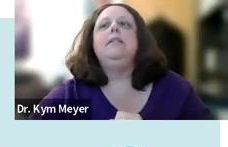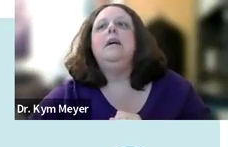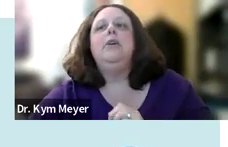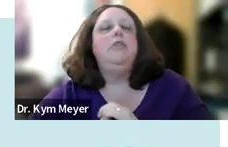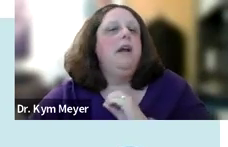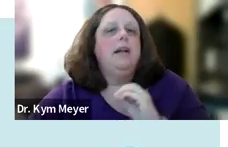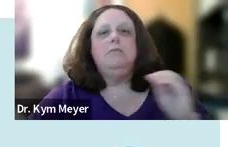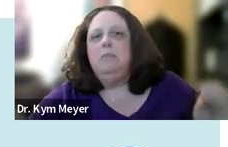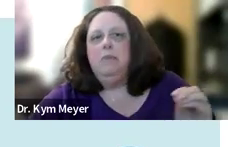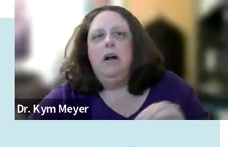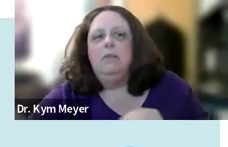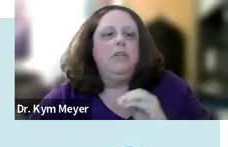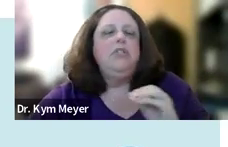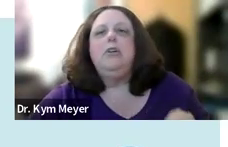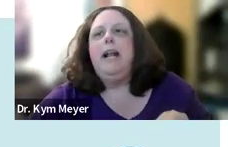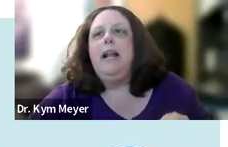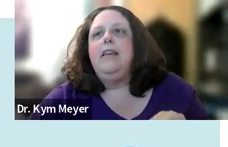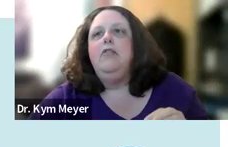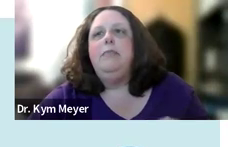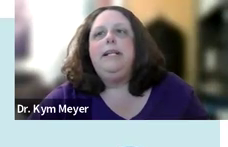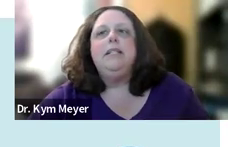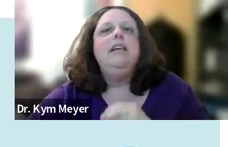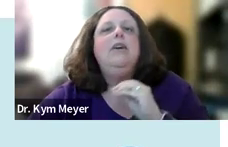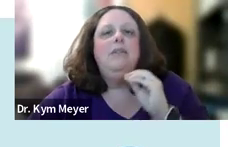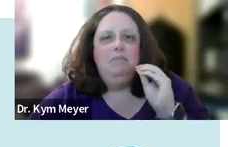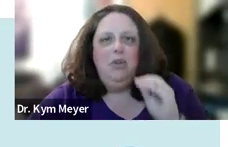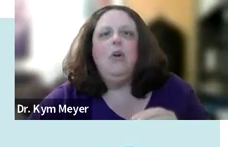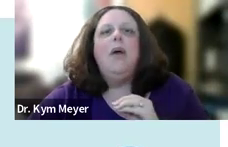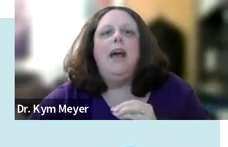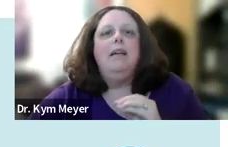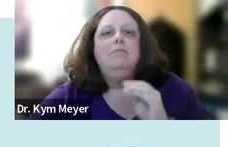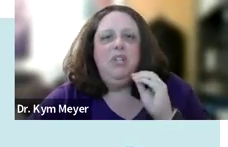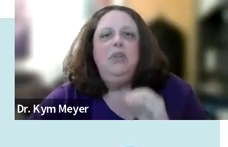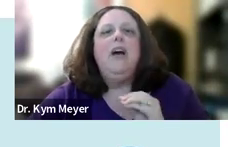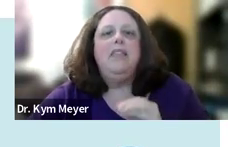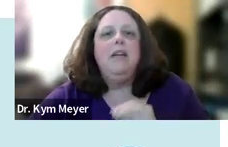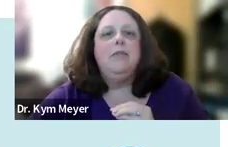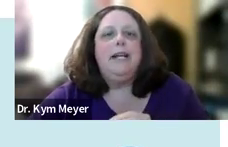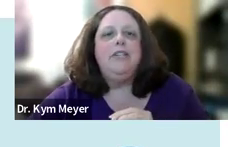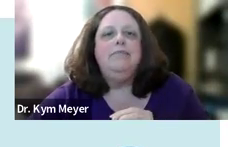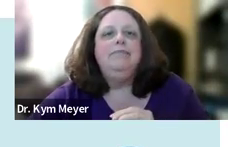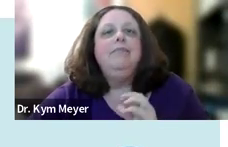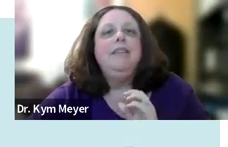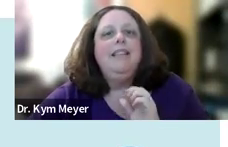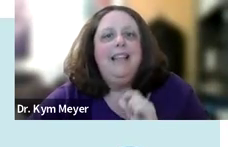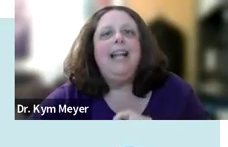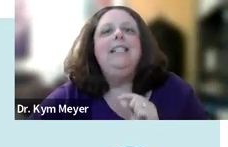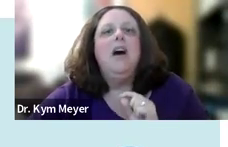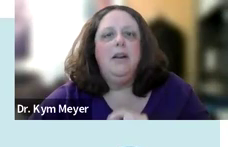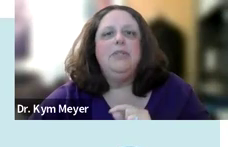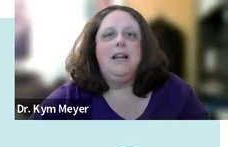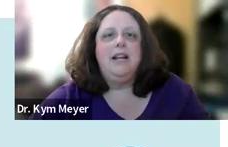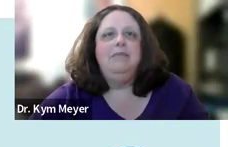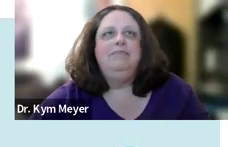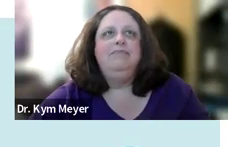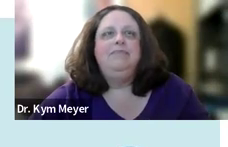pieces. You're not concerned about anything you've missed. You're okay. You've got the information. That is